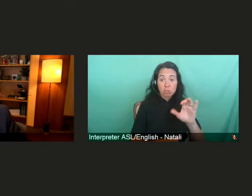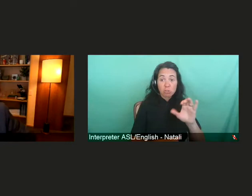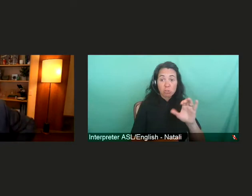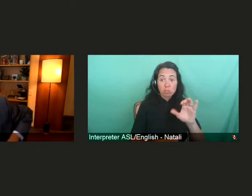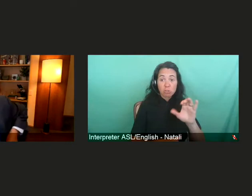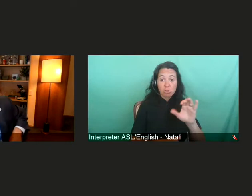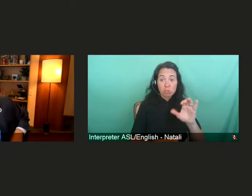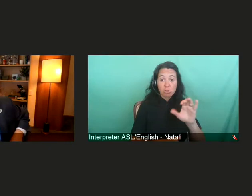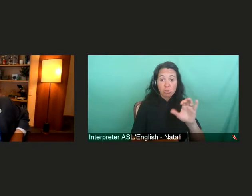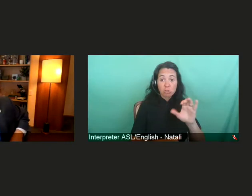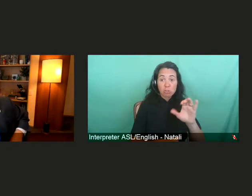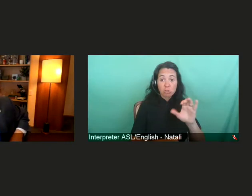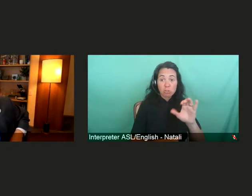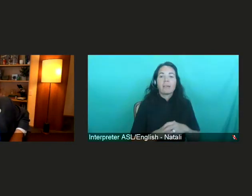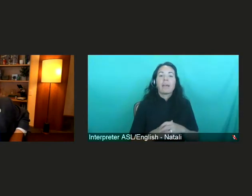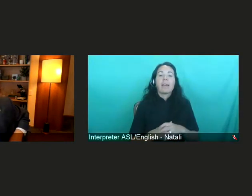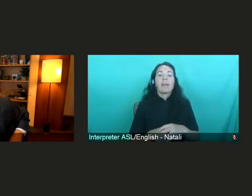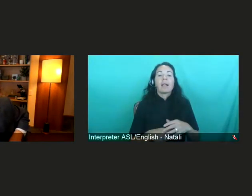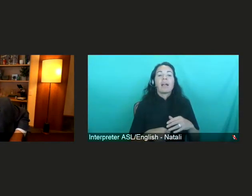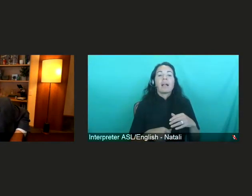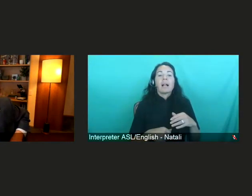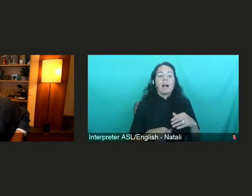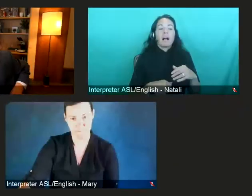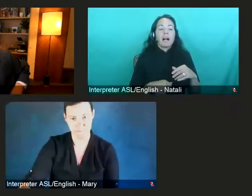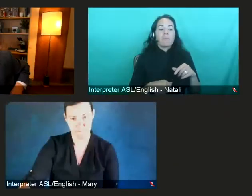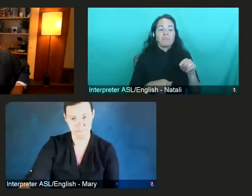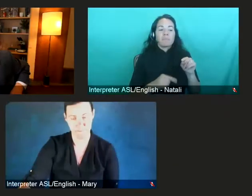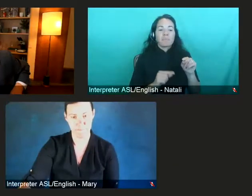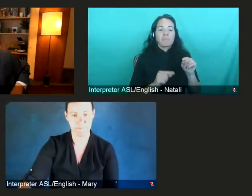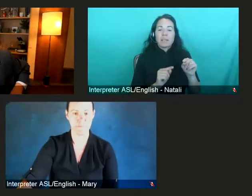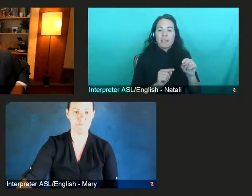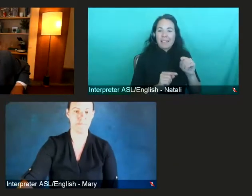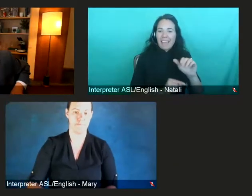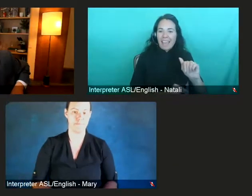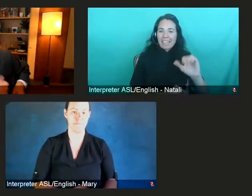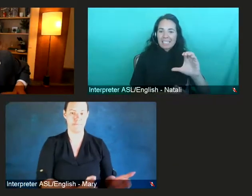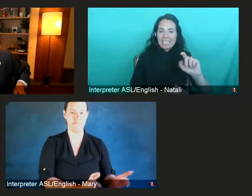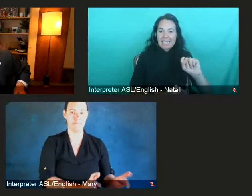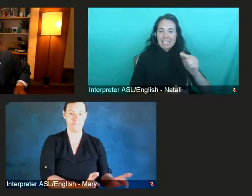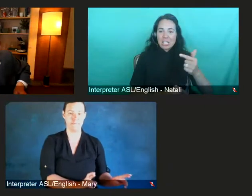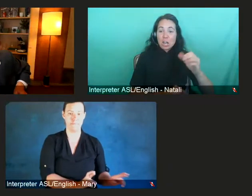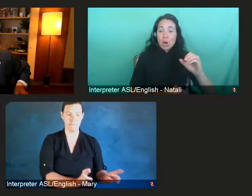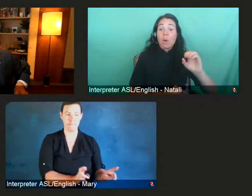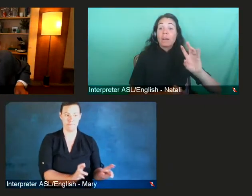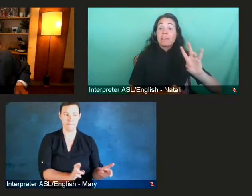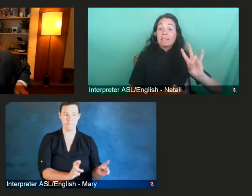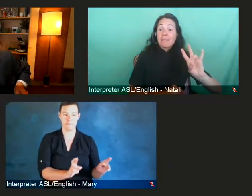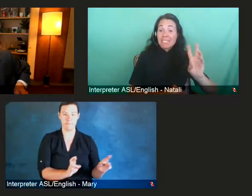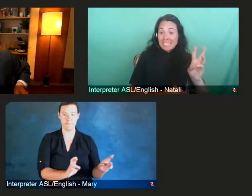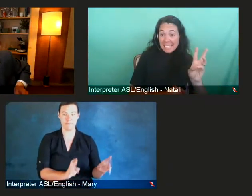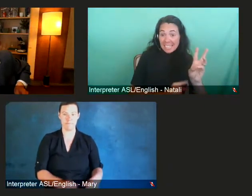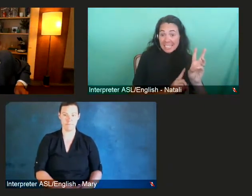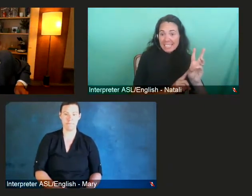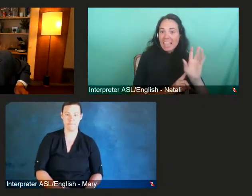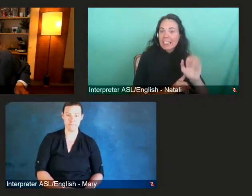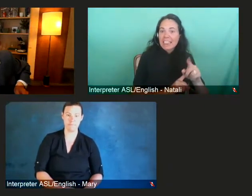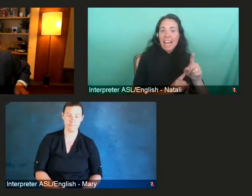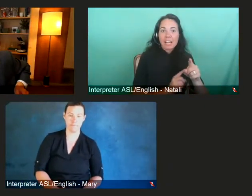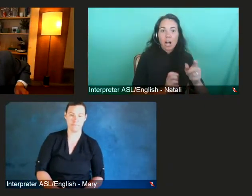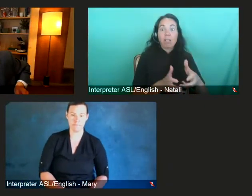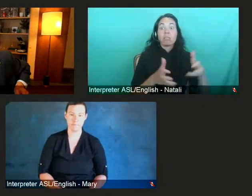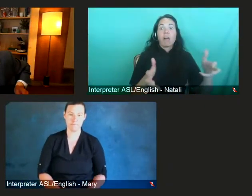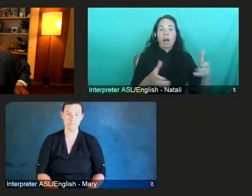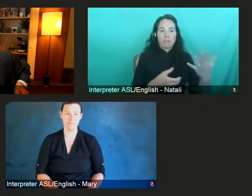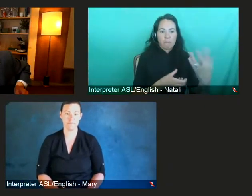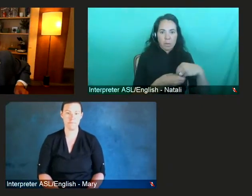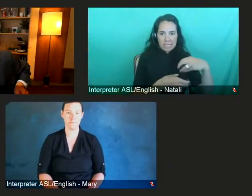mother to infant transmission, ACTG076, we, again, got very high participation from